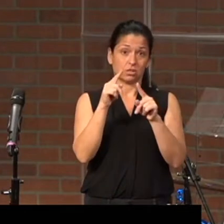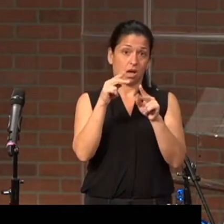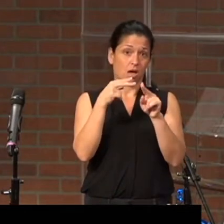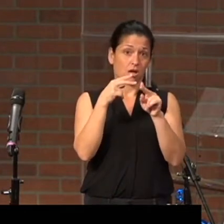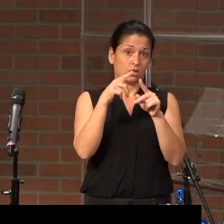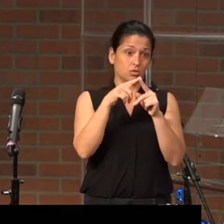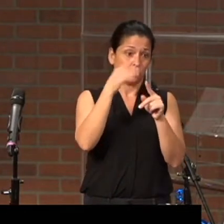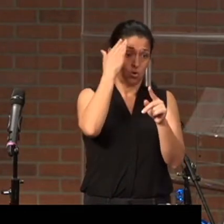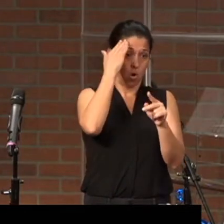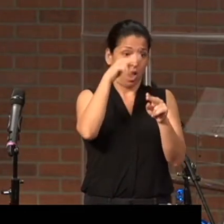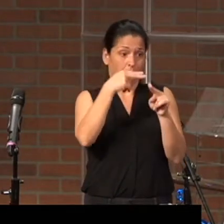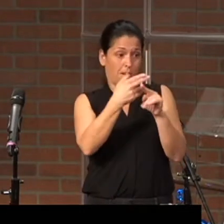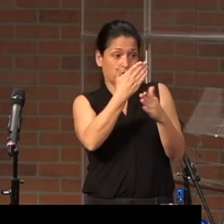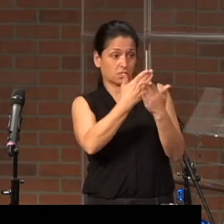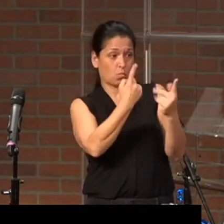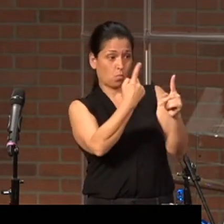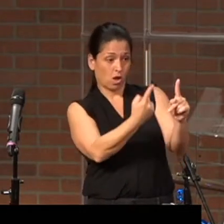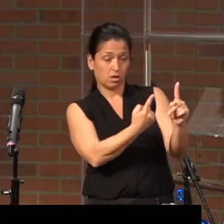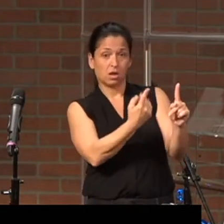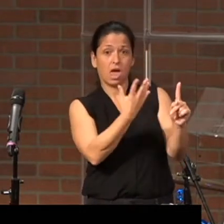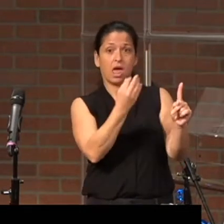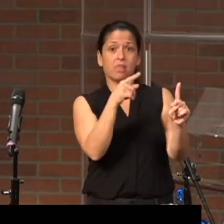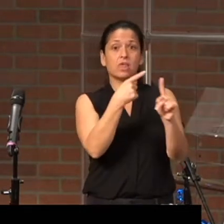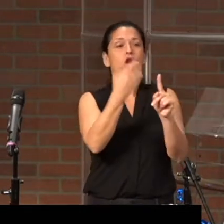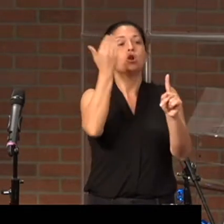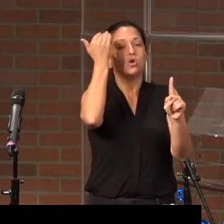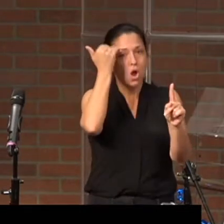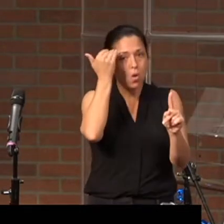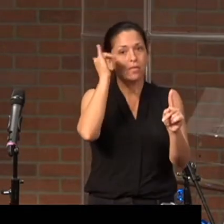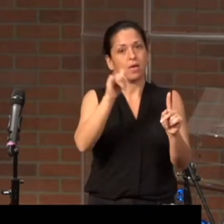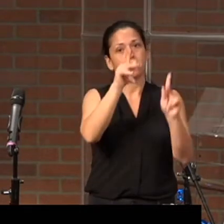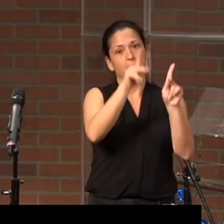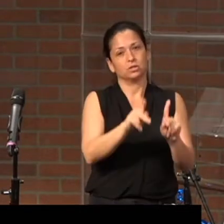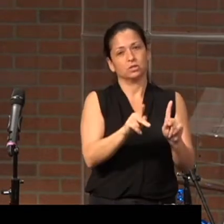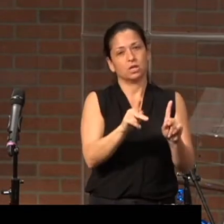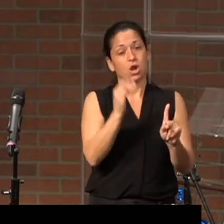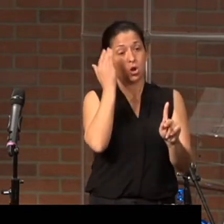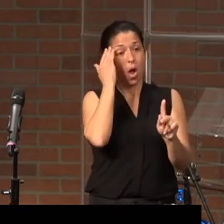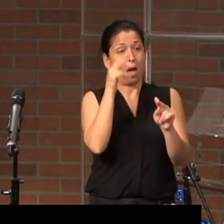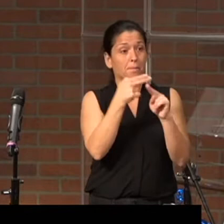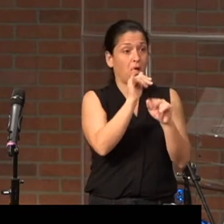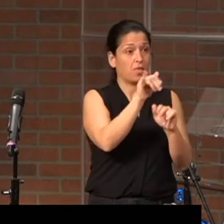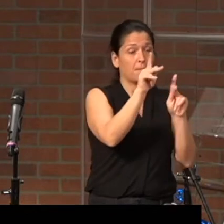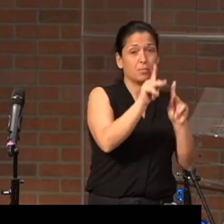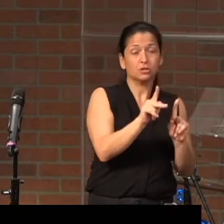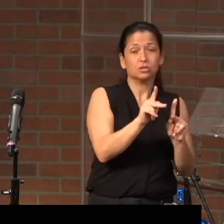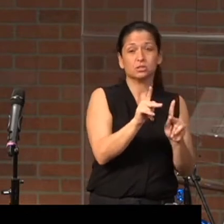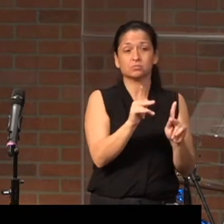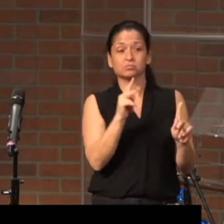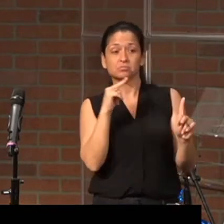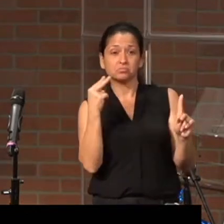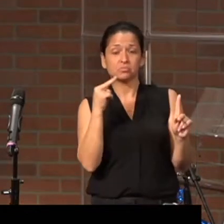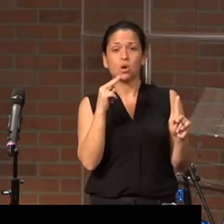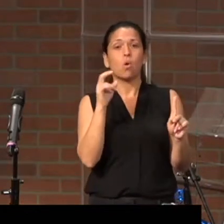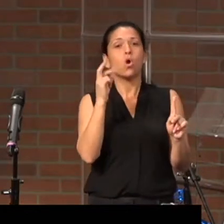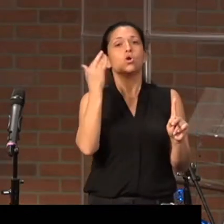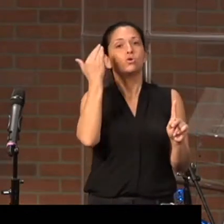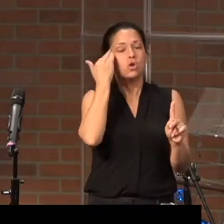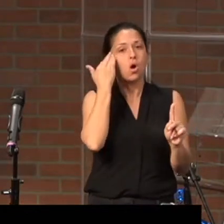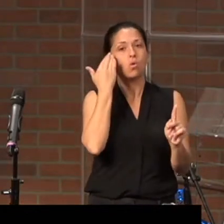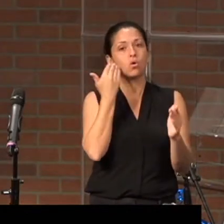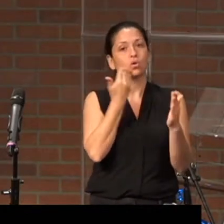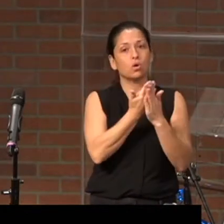someone and knowing someone. I was a junior, senior in high school